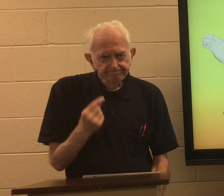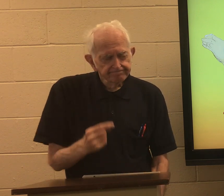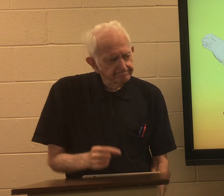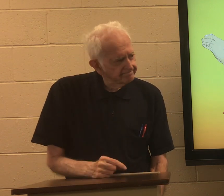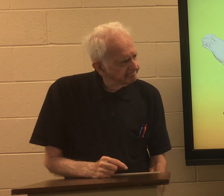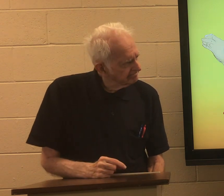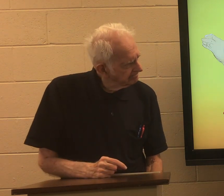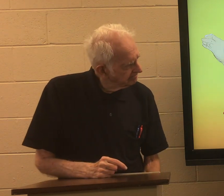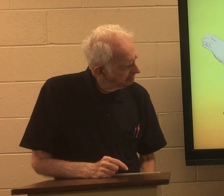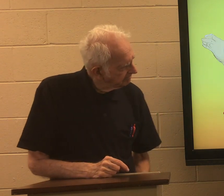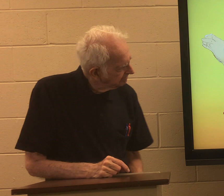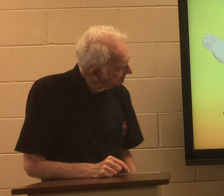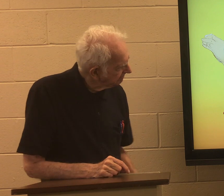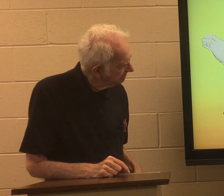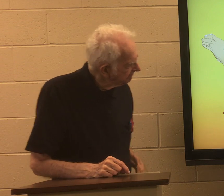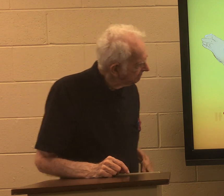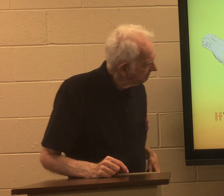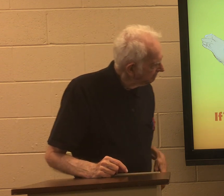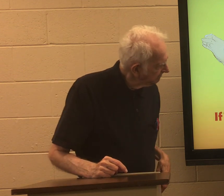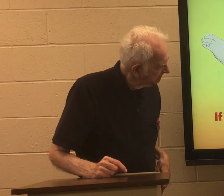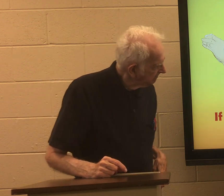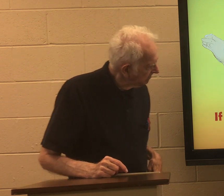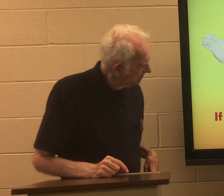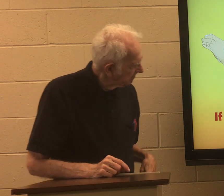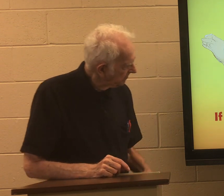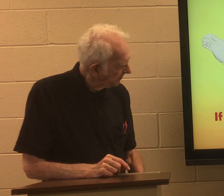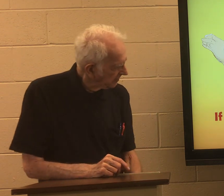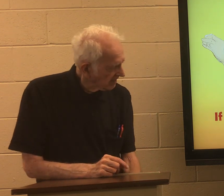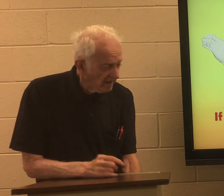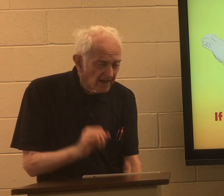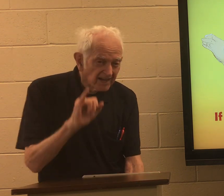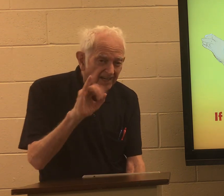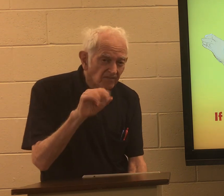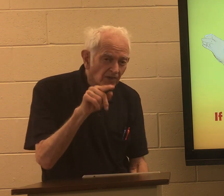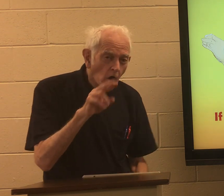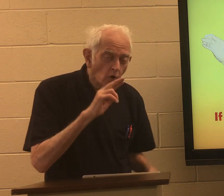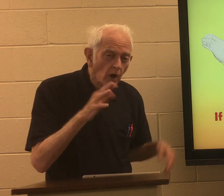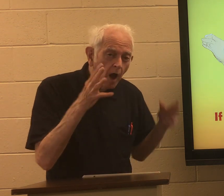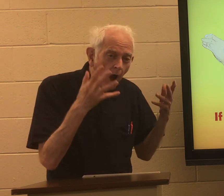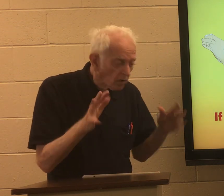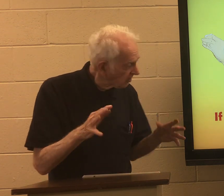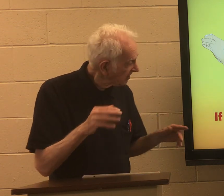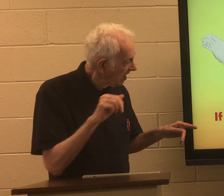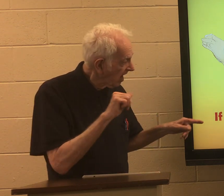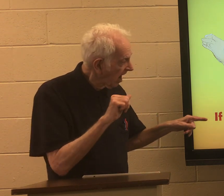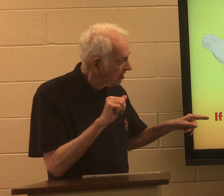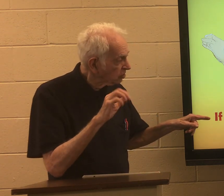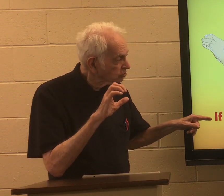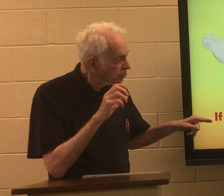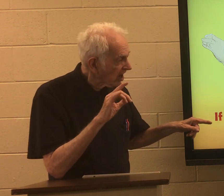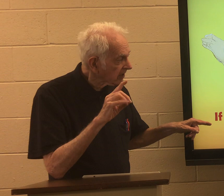understand if you are already a child of God